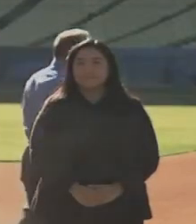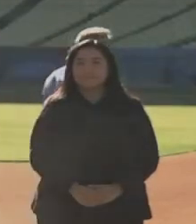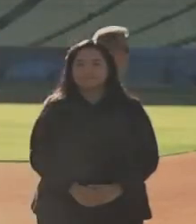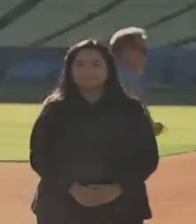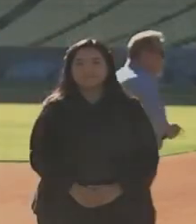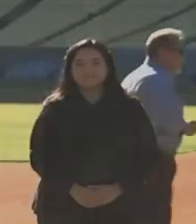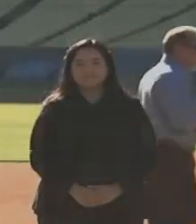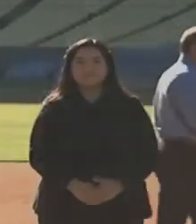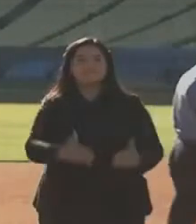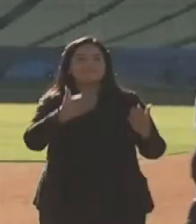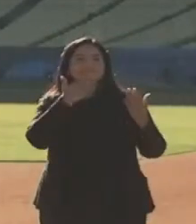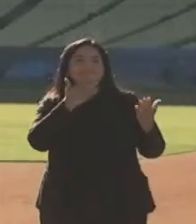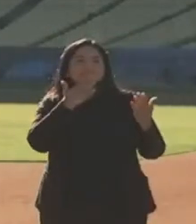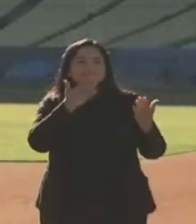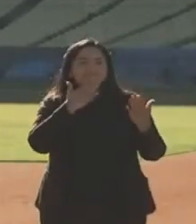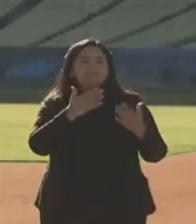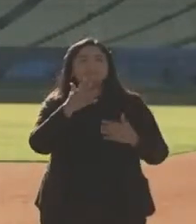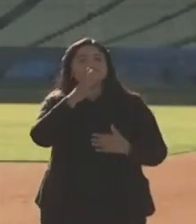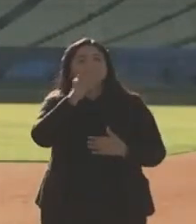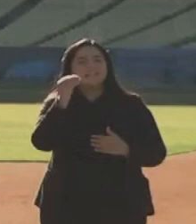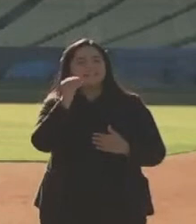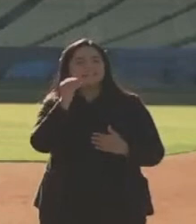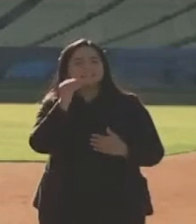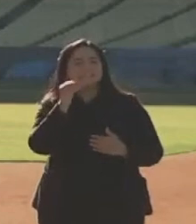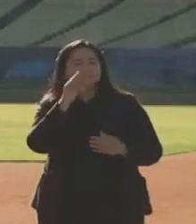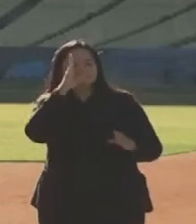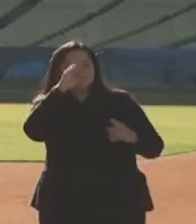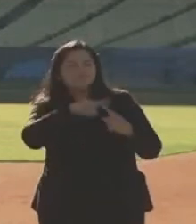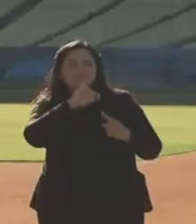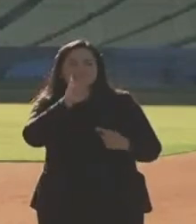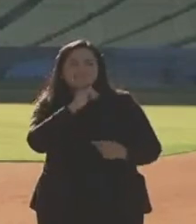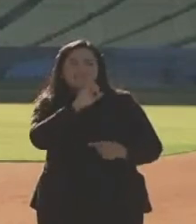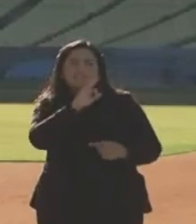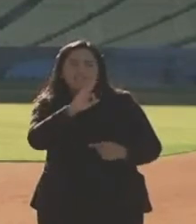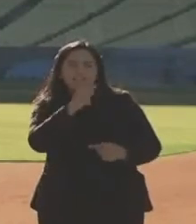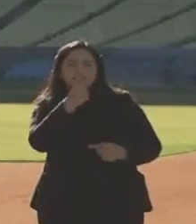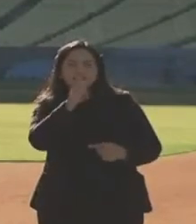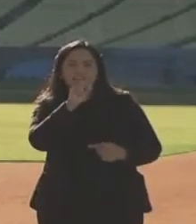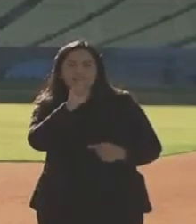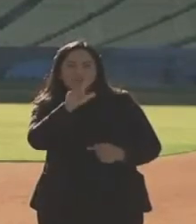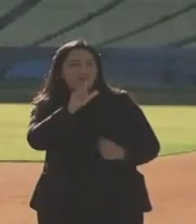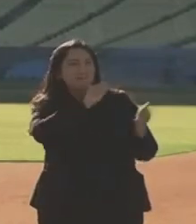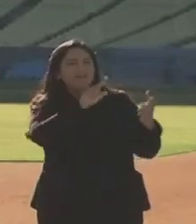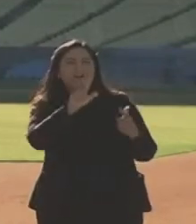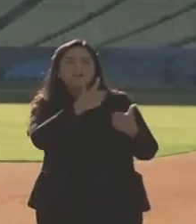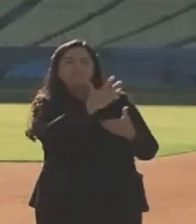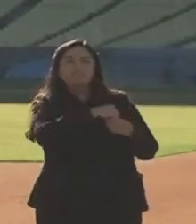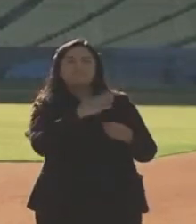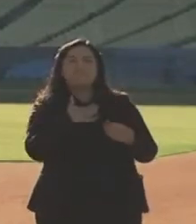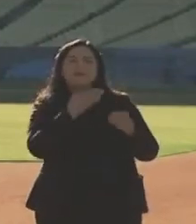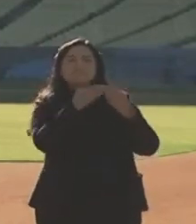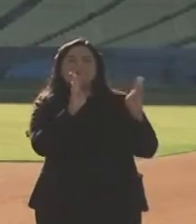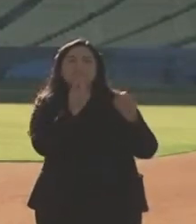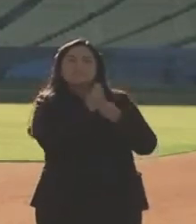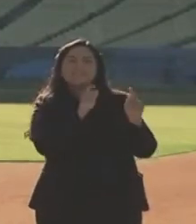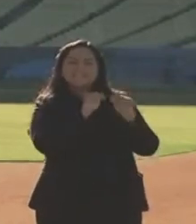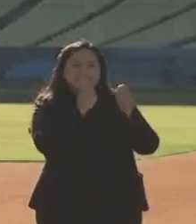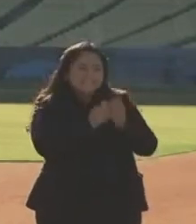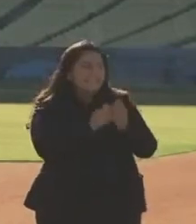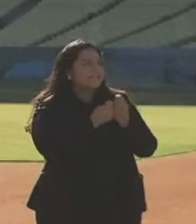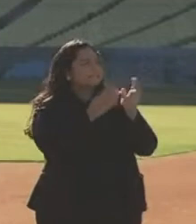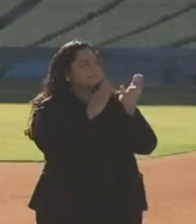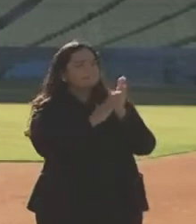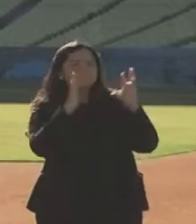Thank you. I want to also give a shout-out to Jeff Guerrell and Niraj and everybody on my public safety team. I want to give a shout-out to Secretary